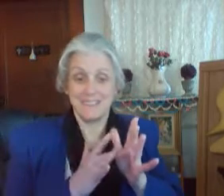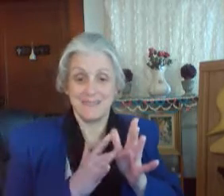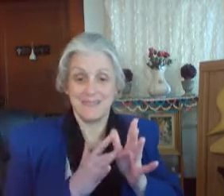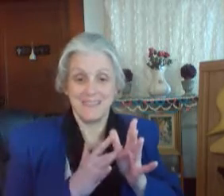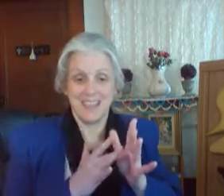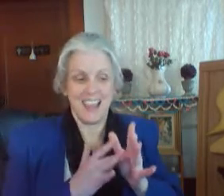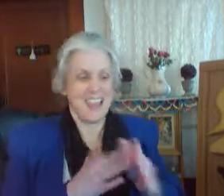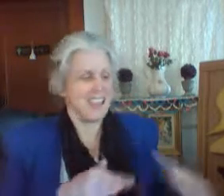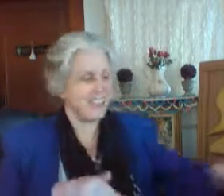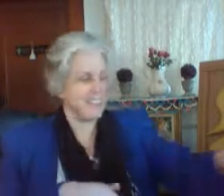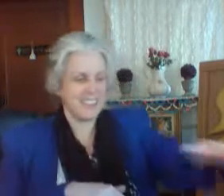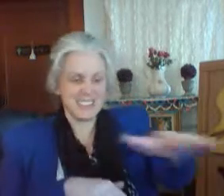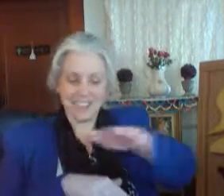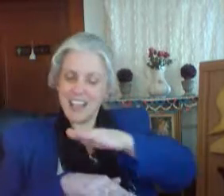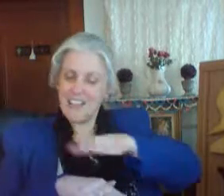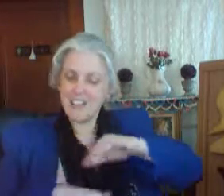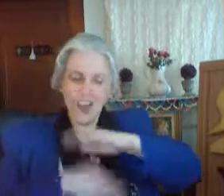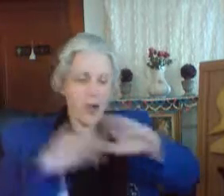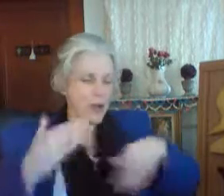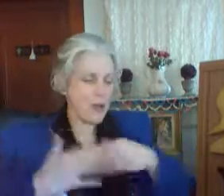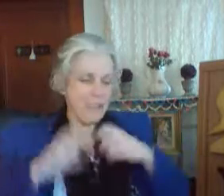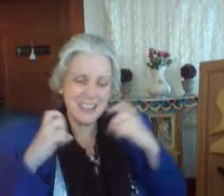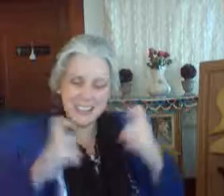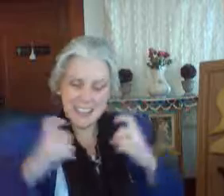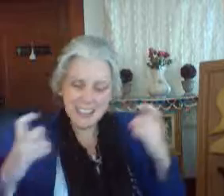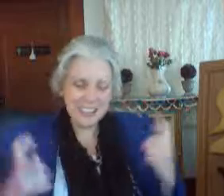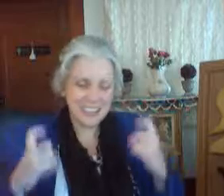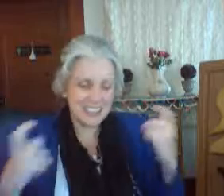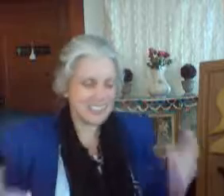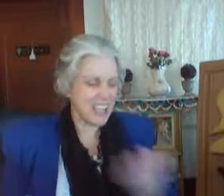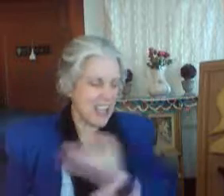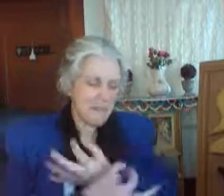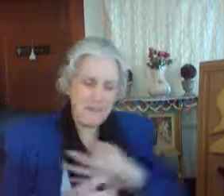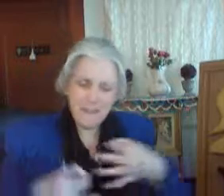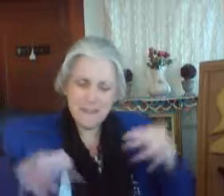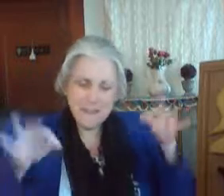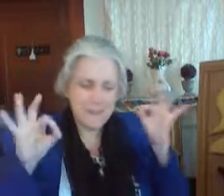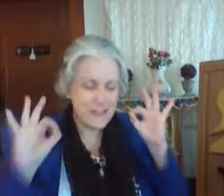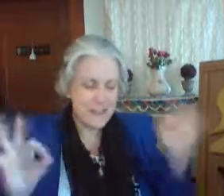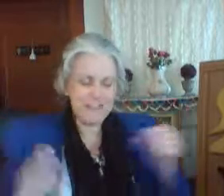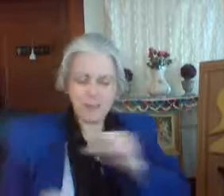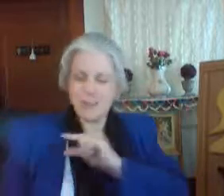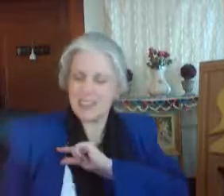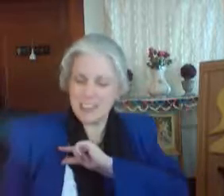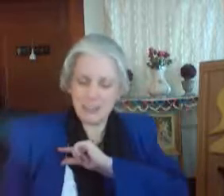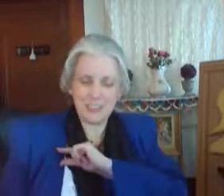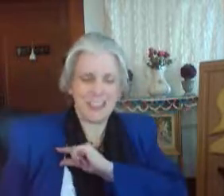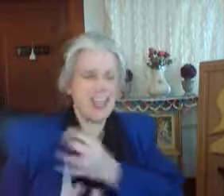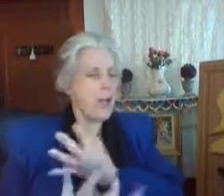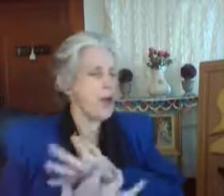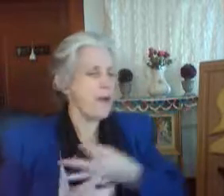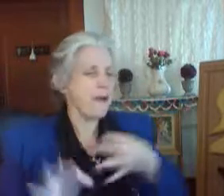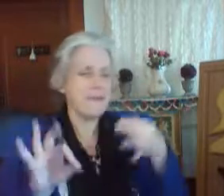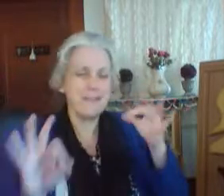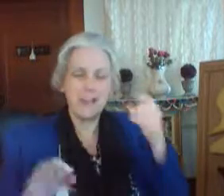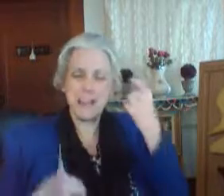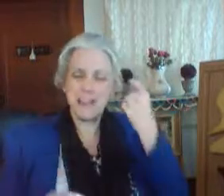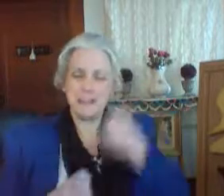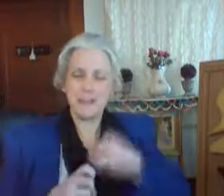it flows from Calvary. It's waste